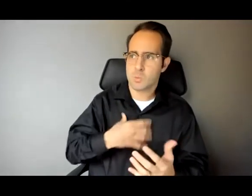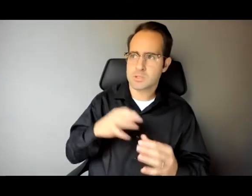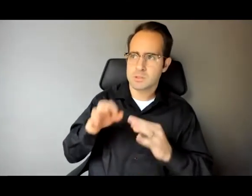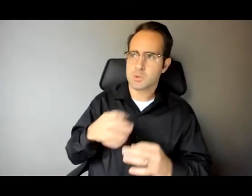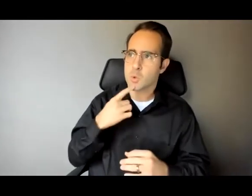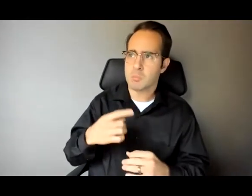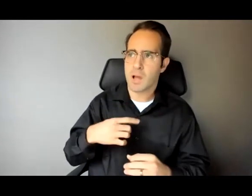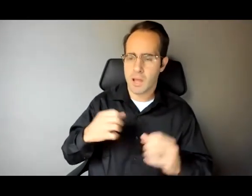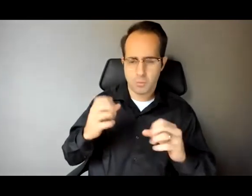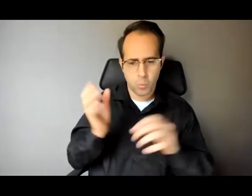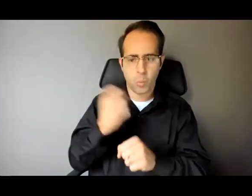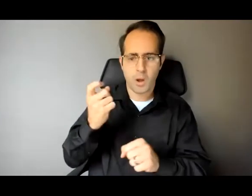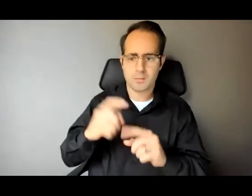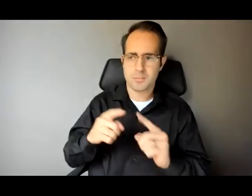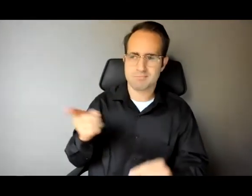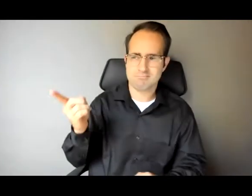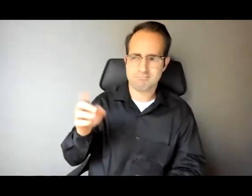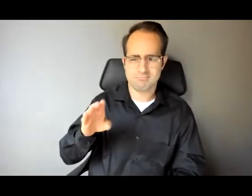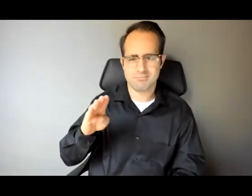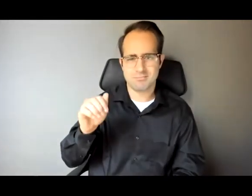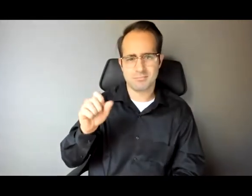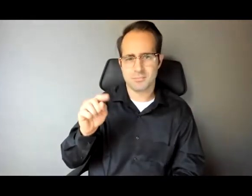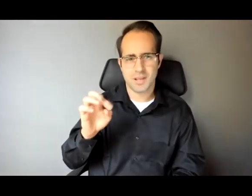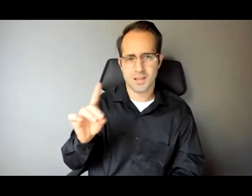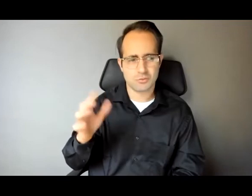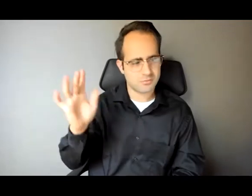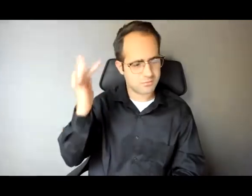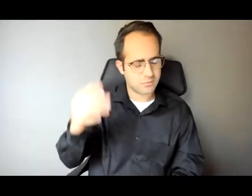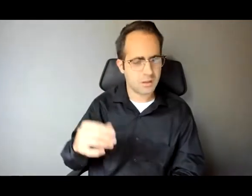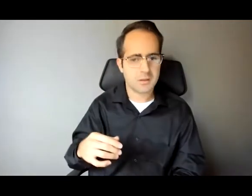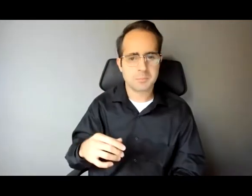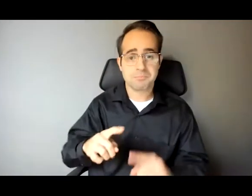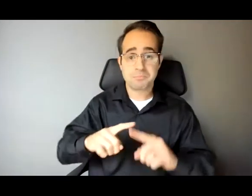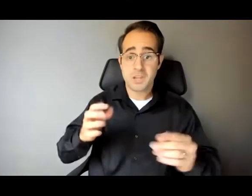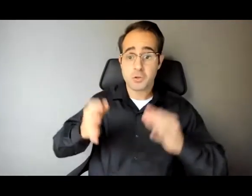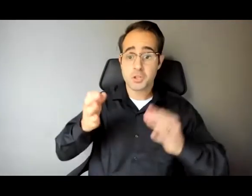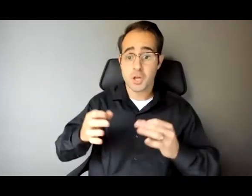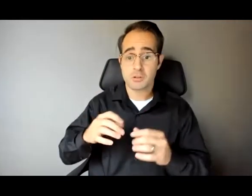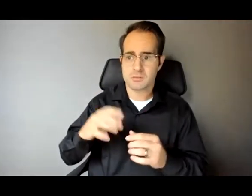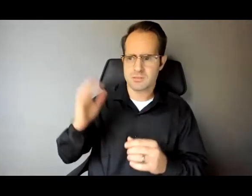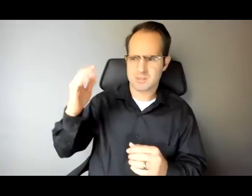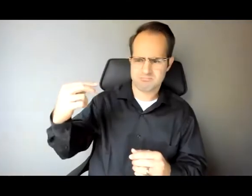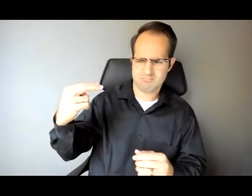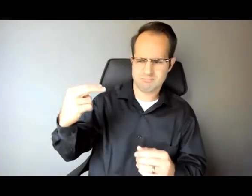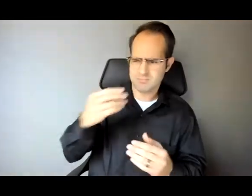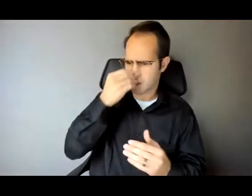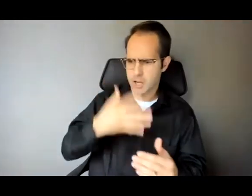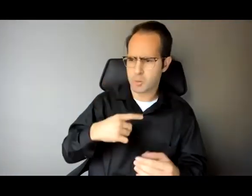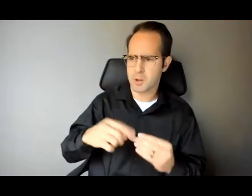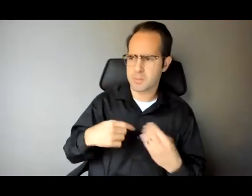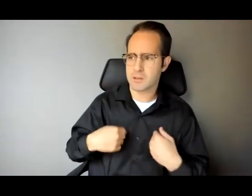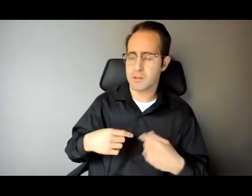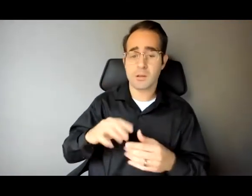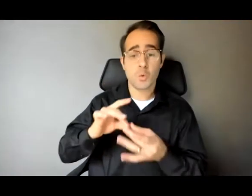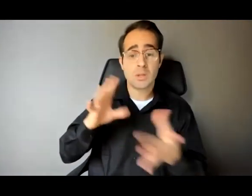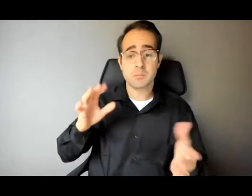It was a different judge this time though and he seemed apathetic to my dilemma but he released me with no bail and told me to stay out of trouble till my next